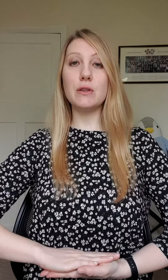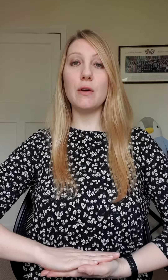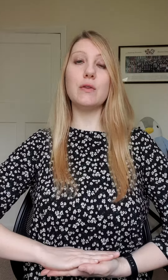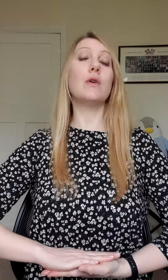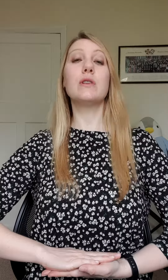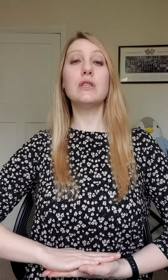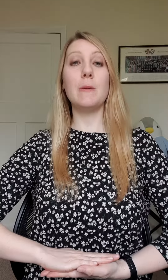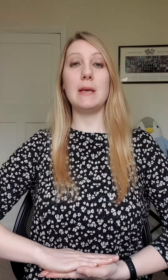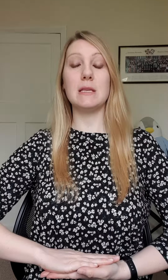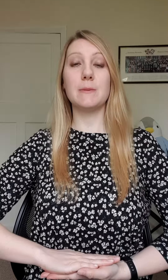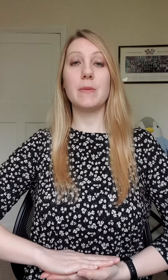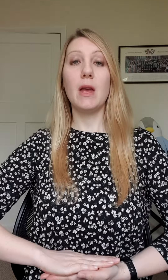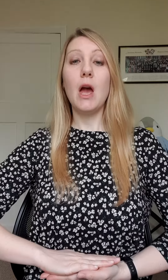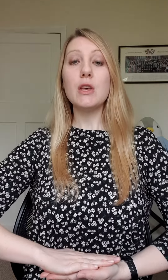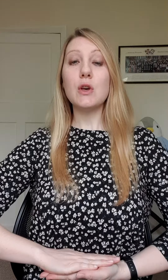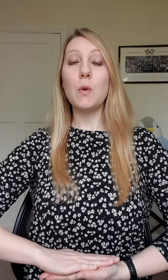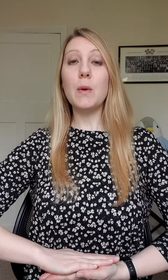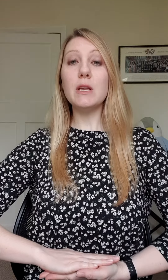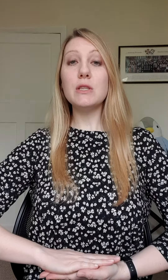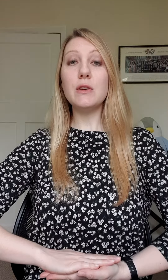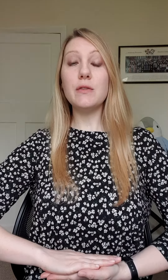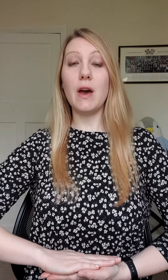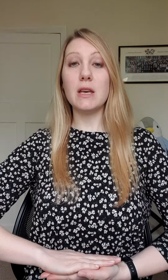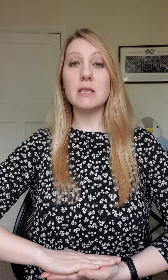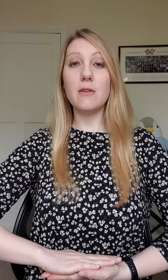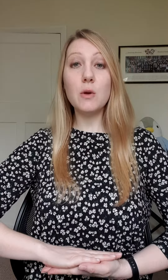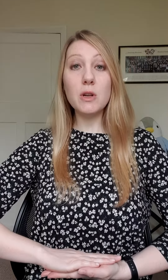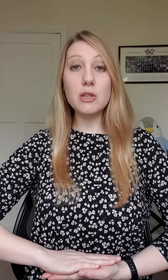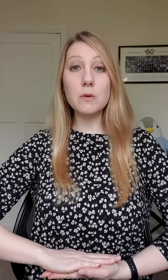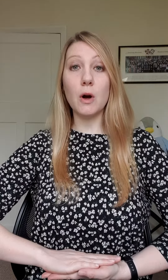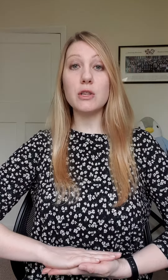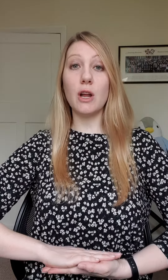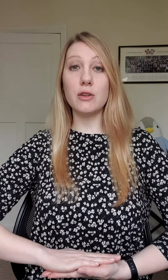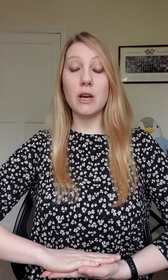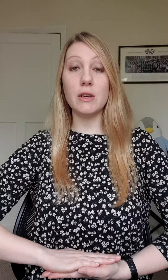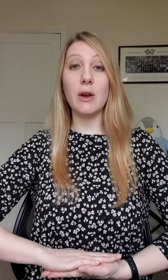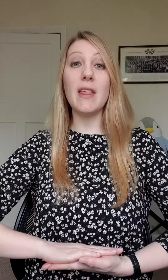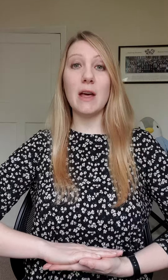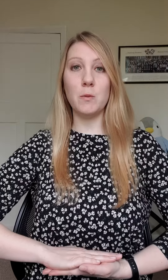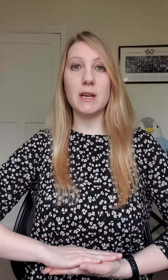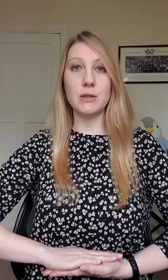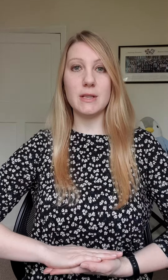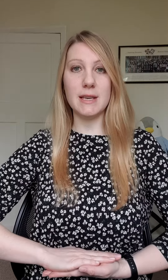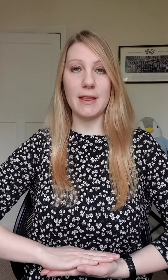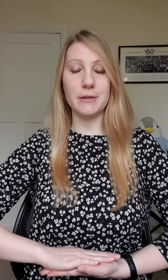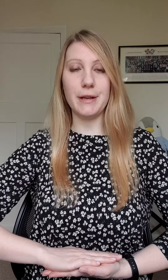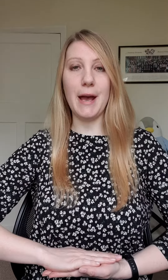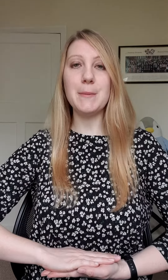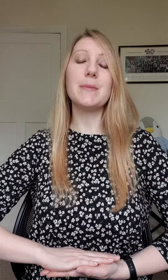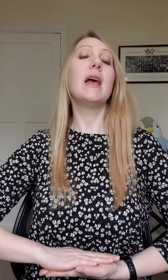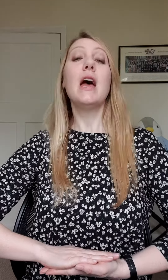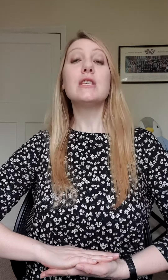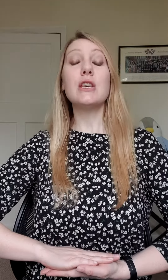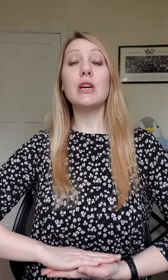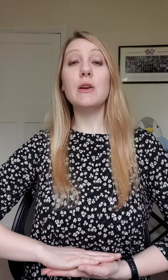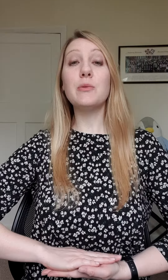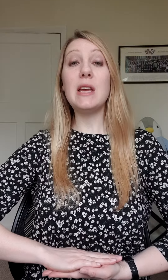of your tummies. So, what we're going to do first, if you want to just watch and I'll show you and then we can do it together, okay. So, you're going to breathe